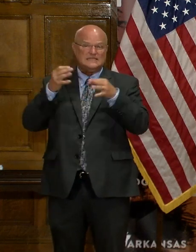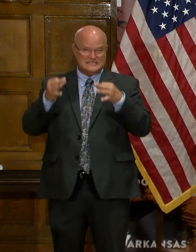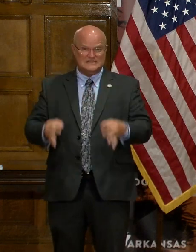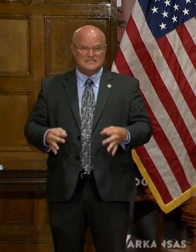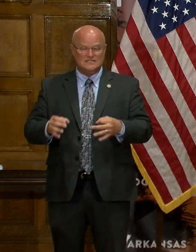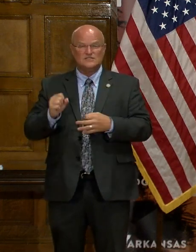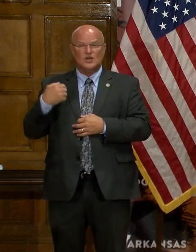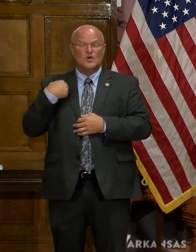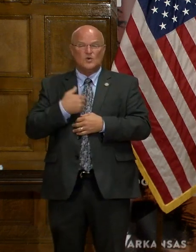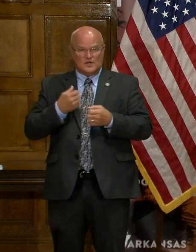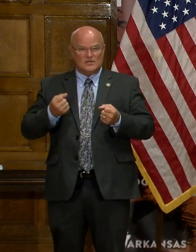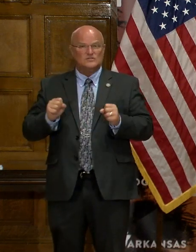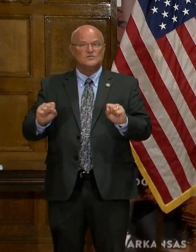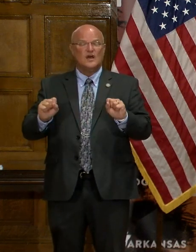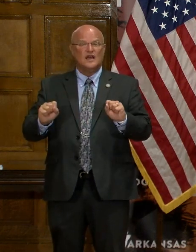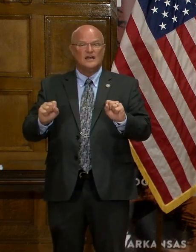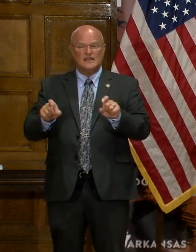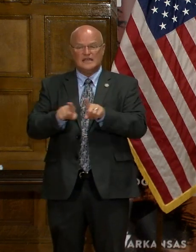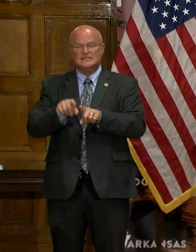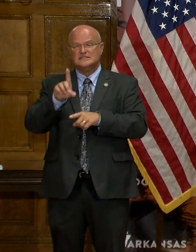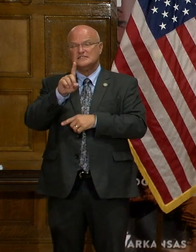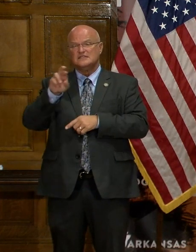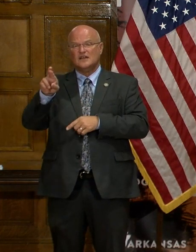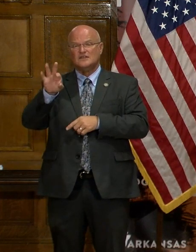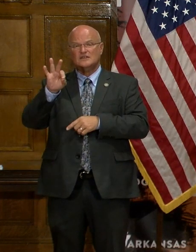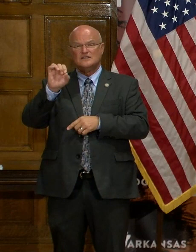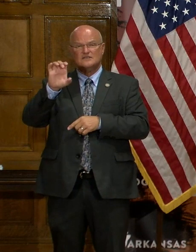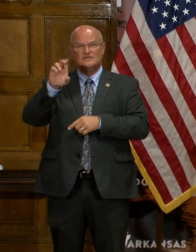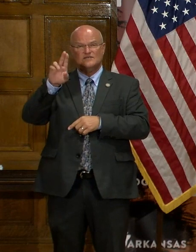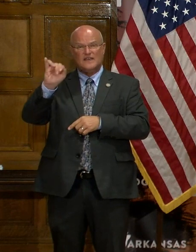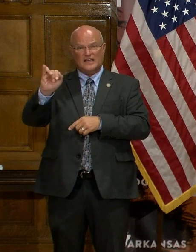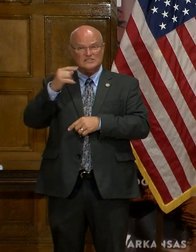And so we're trying to, as Dr. Fauci said,